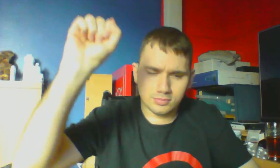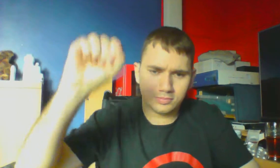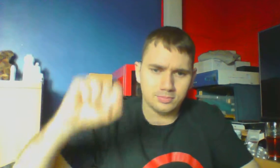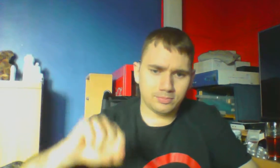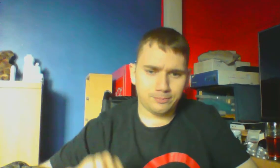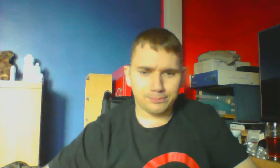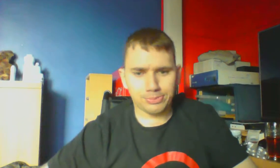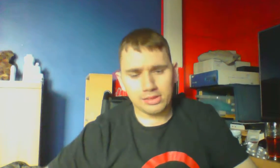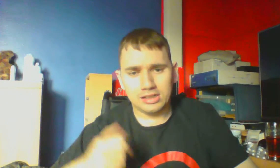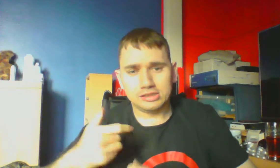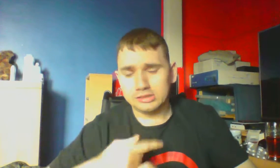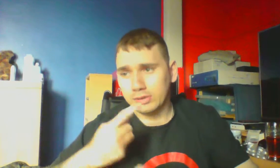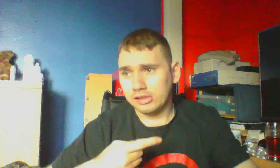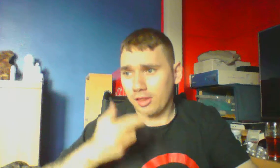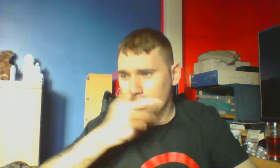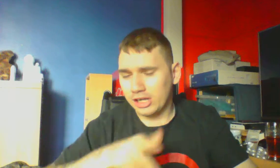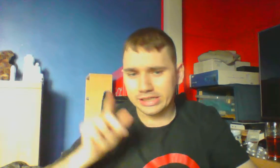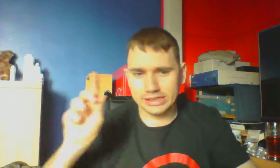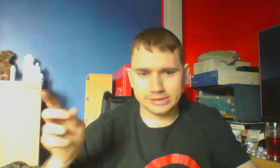This is a story about a girl named Lucky